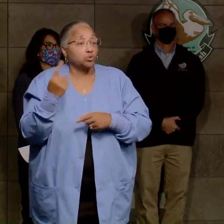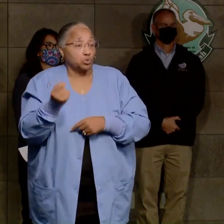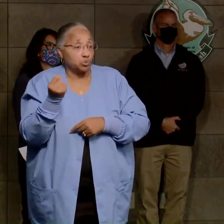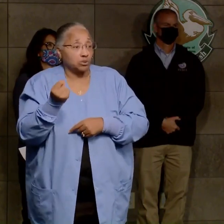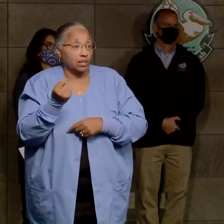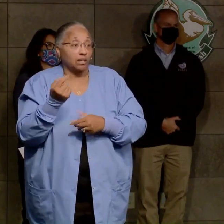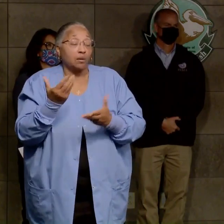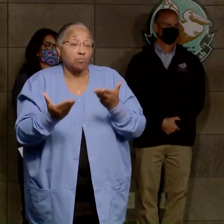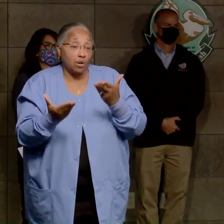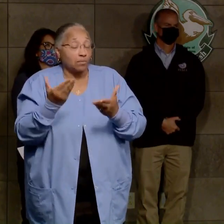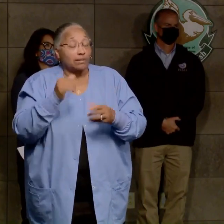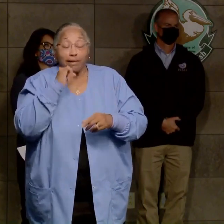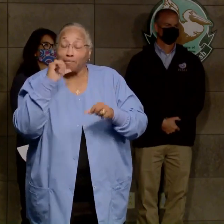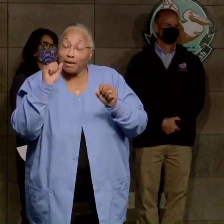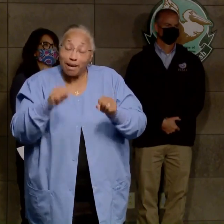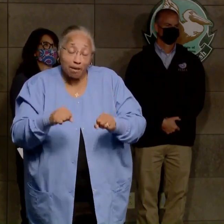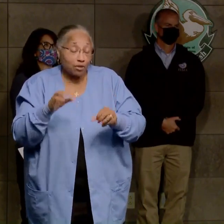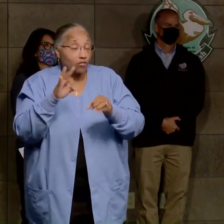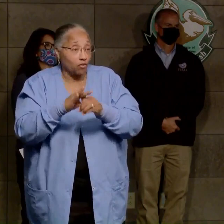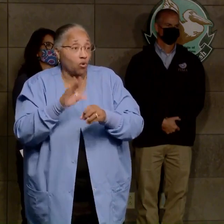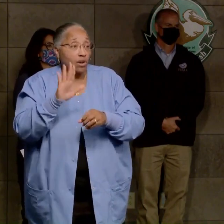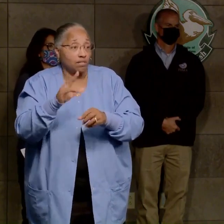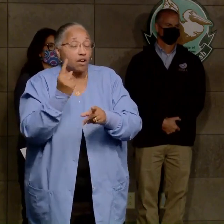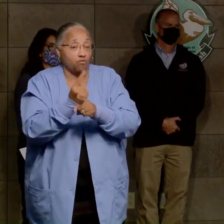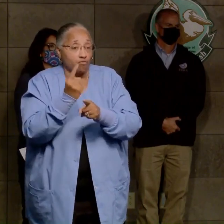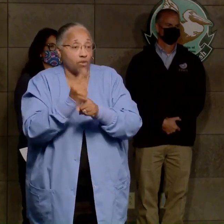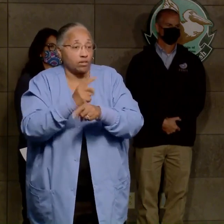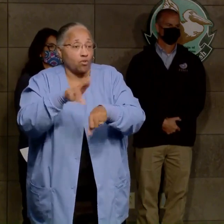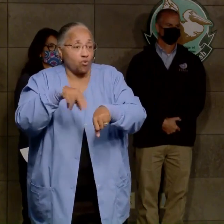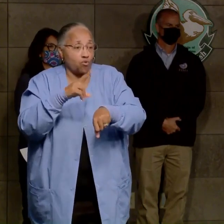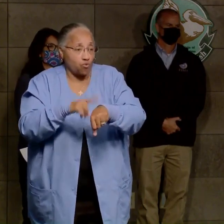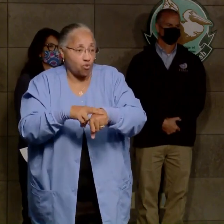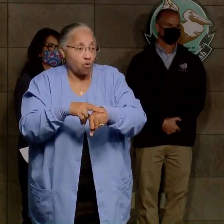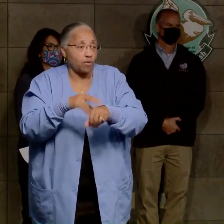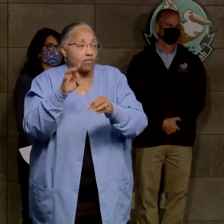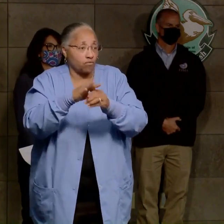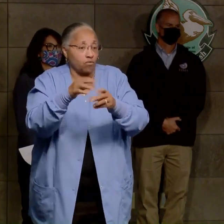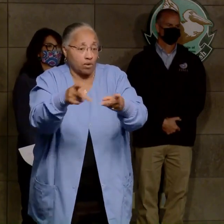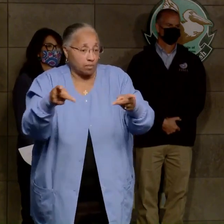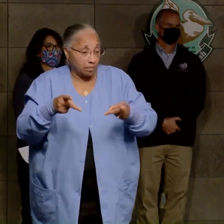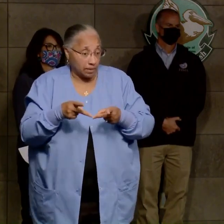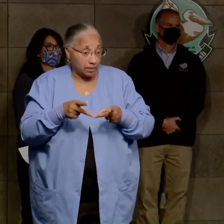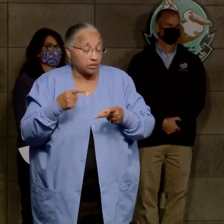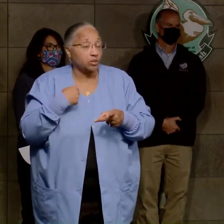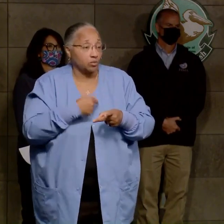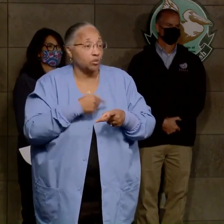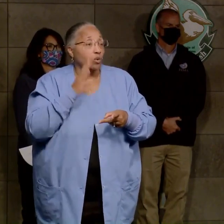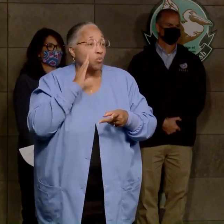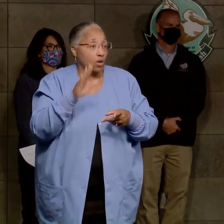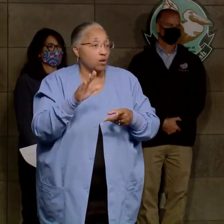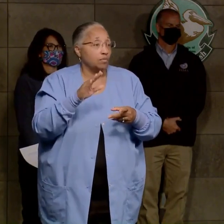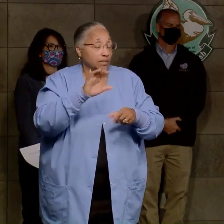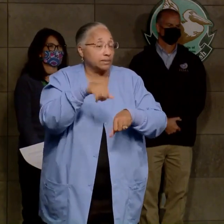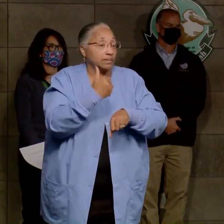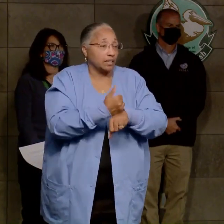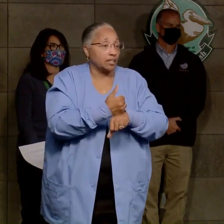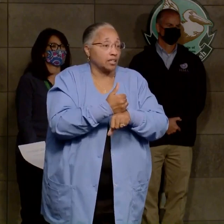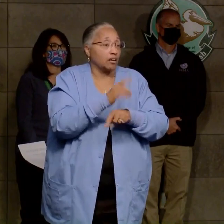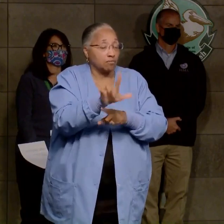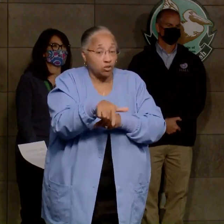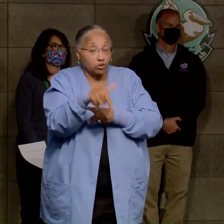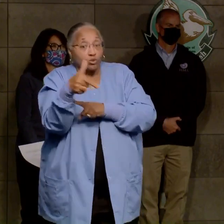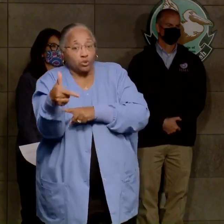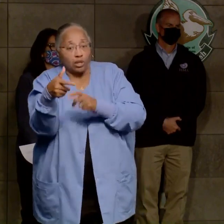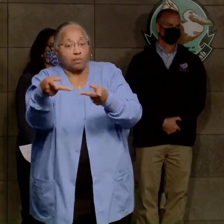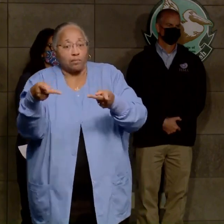be able to vote in their normal polling location. And so we're going to be making alternative locations